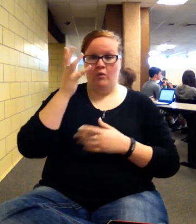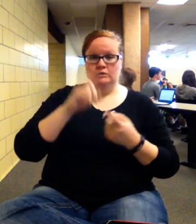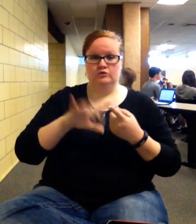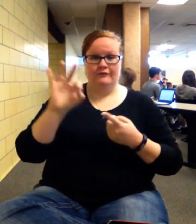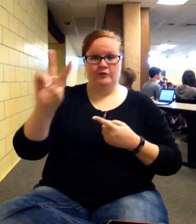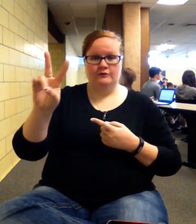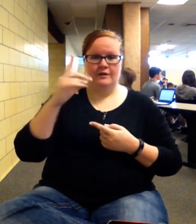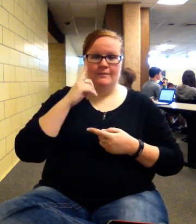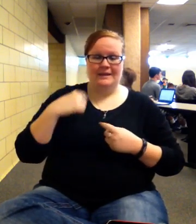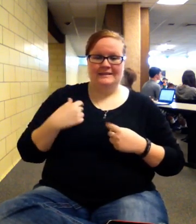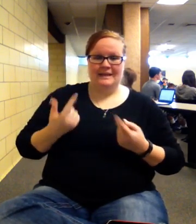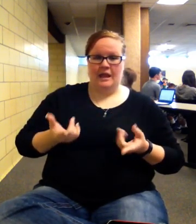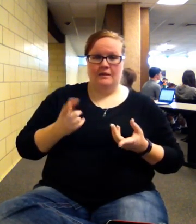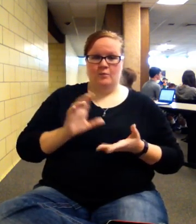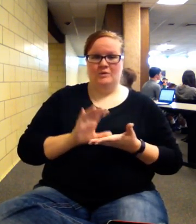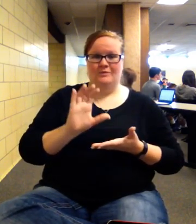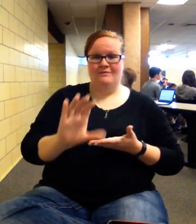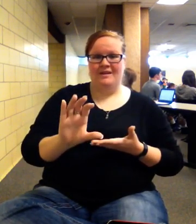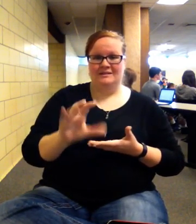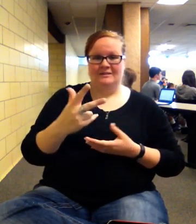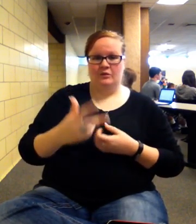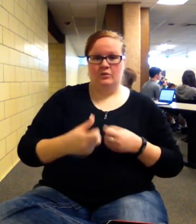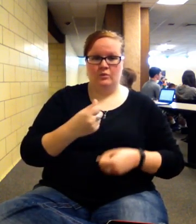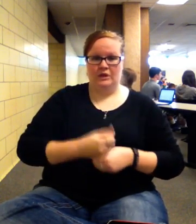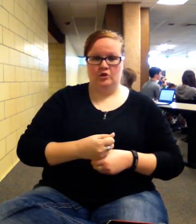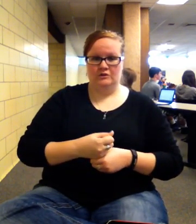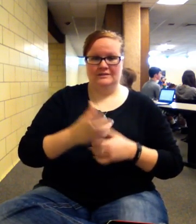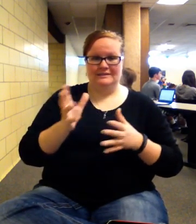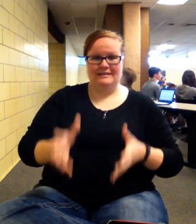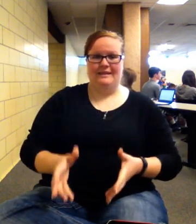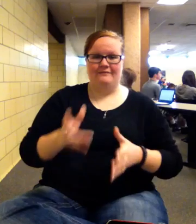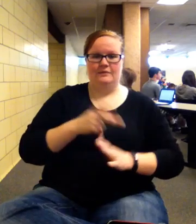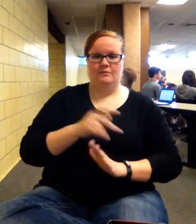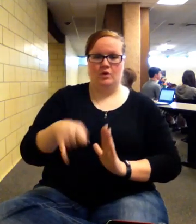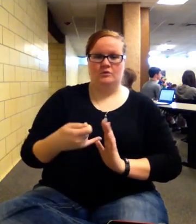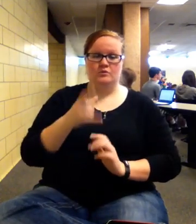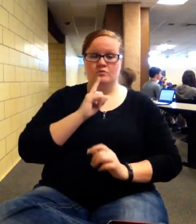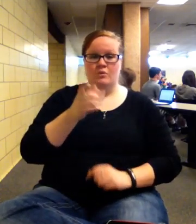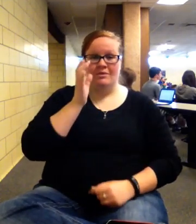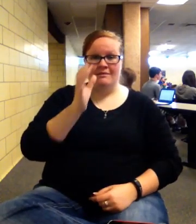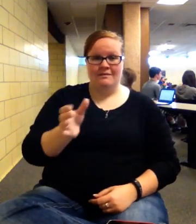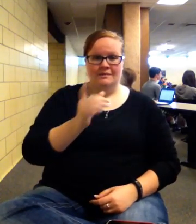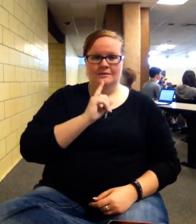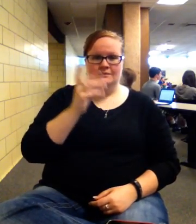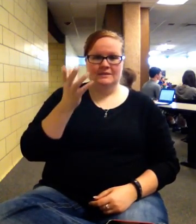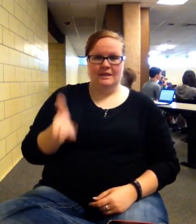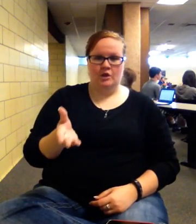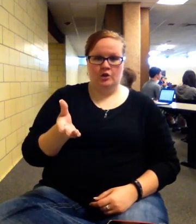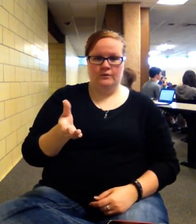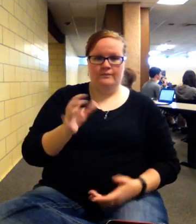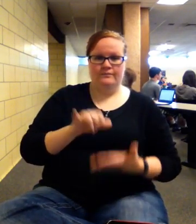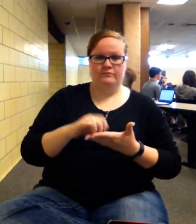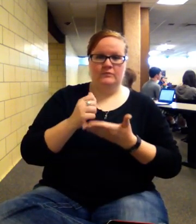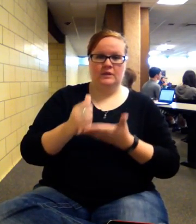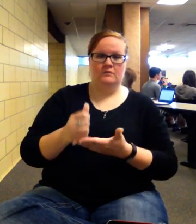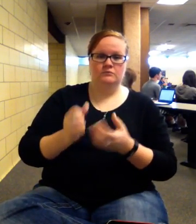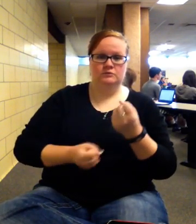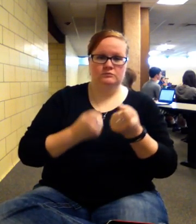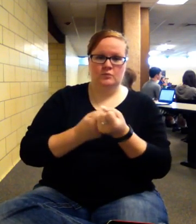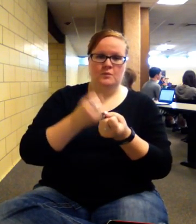it during those three years that are left in the project. So the concept is there, and that helps support your calculation. So